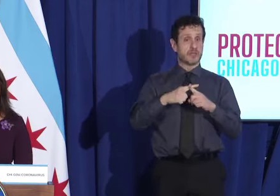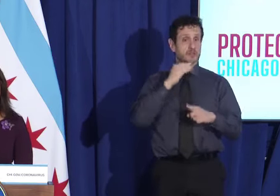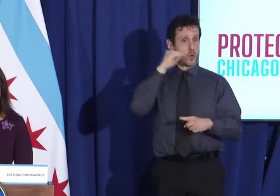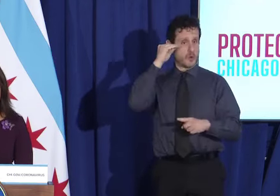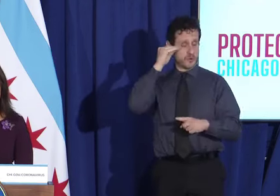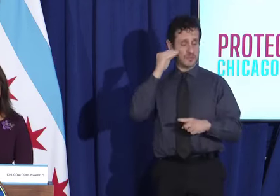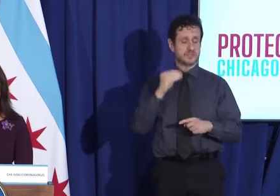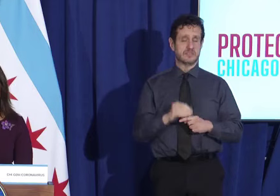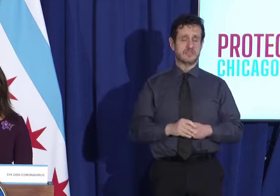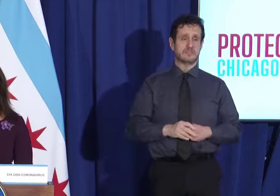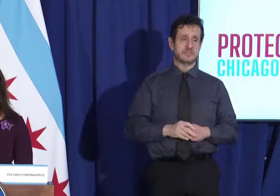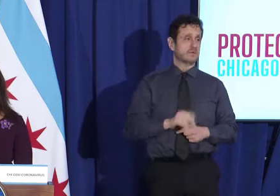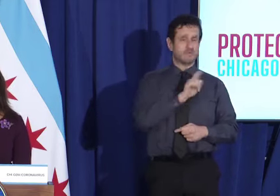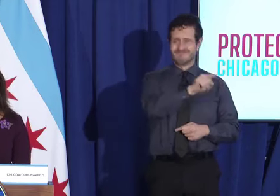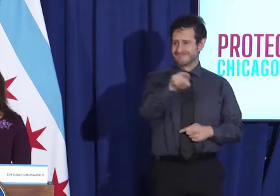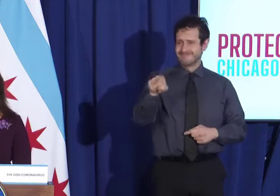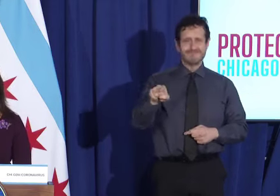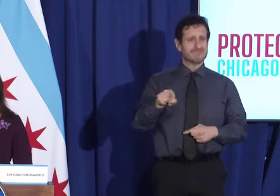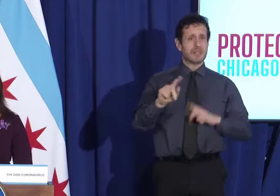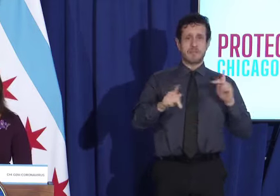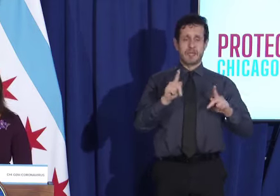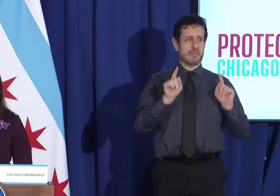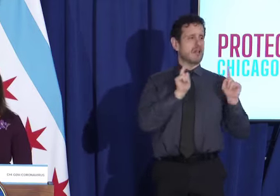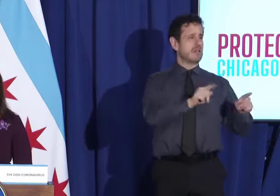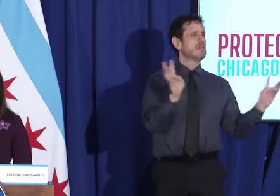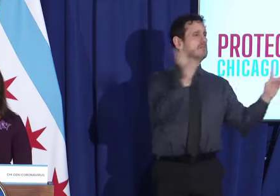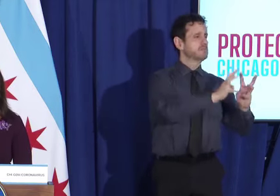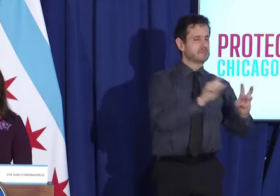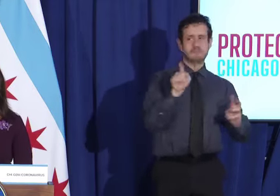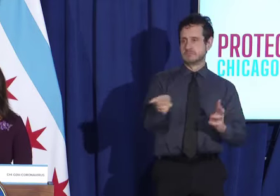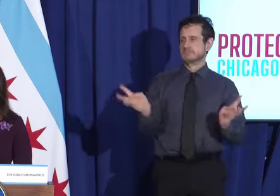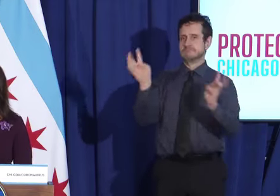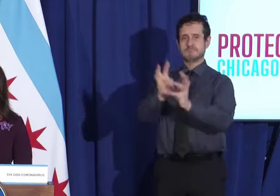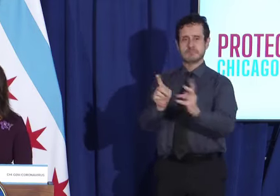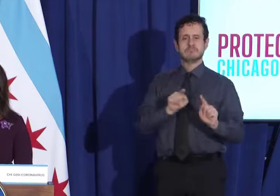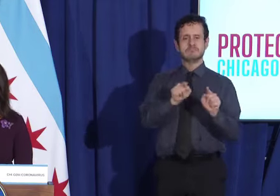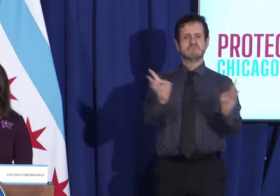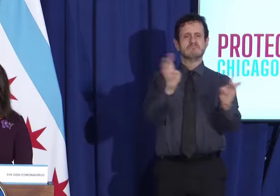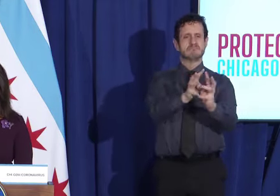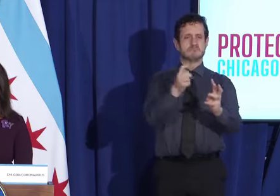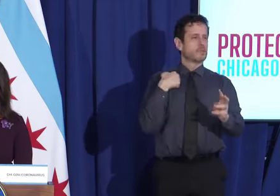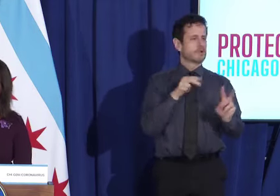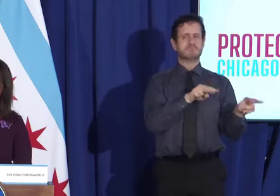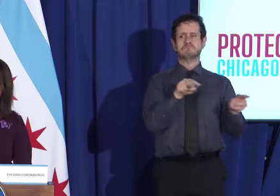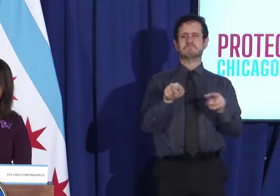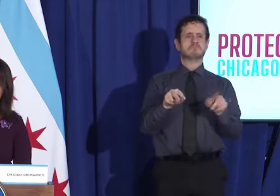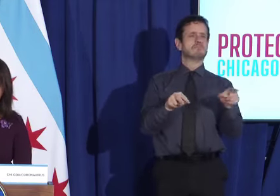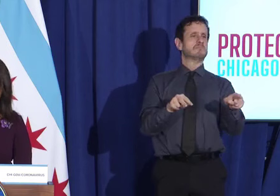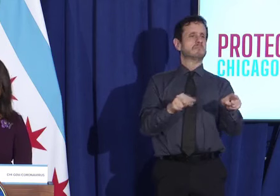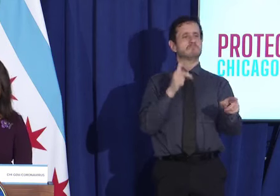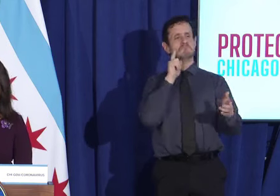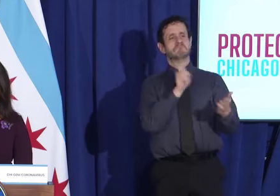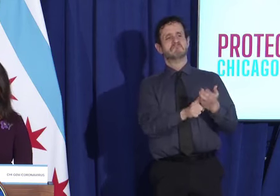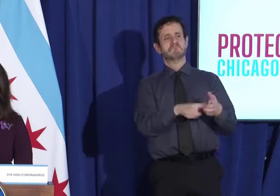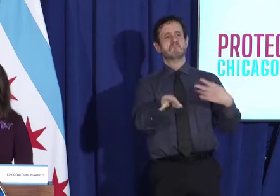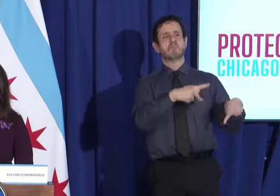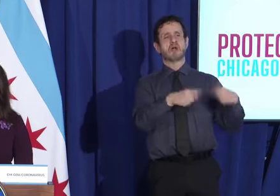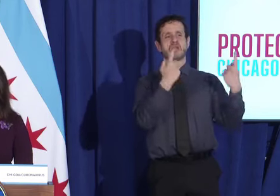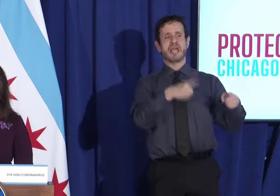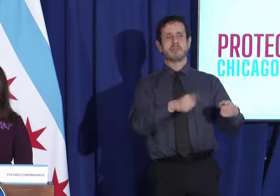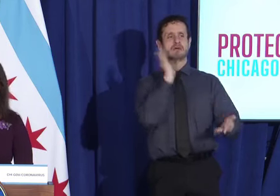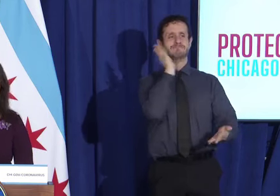and Airbnbs or house share locations are on our radar. Now is not the time for parties,